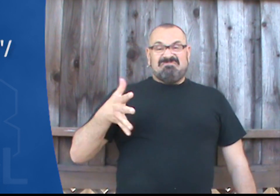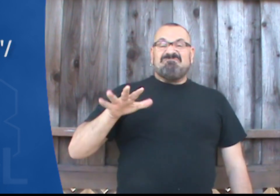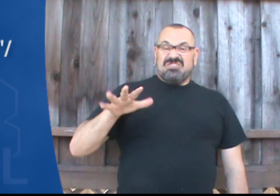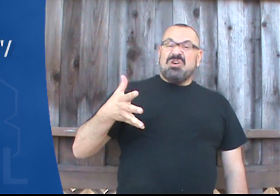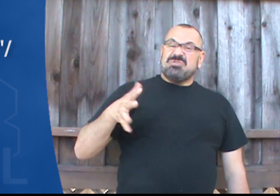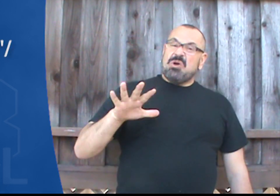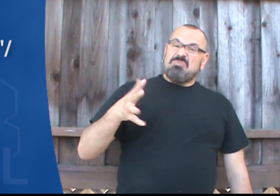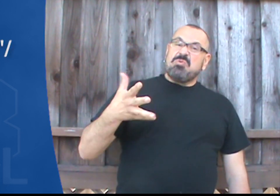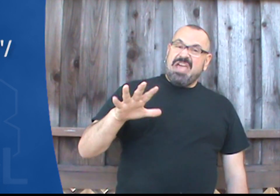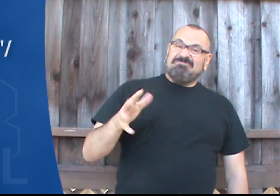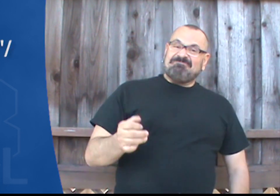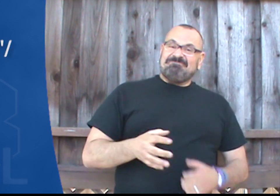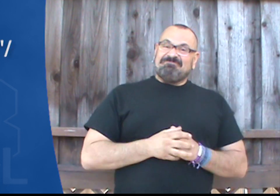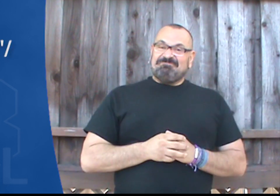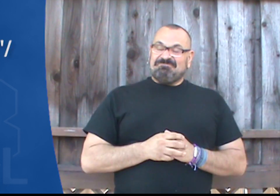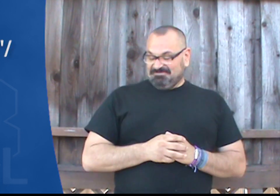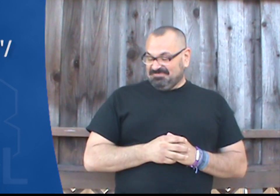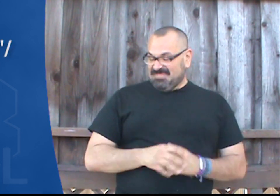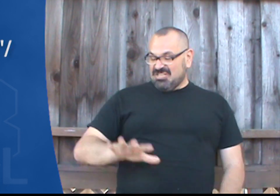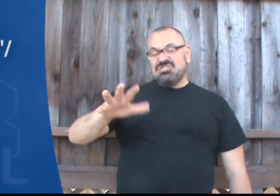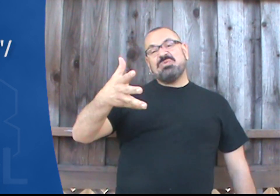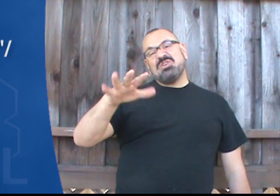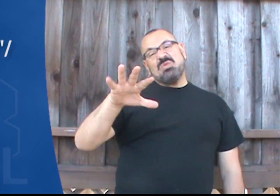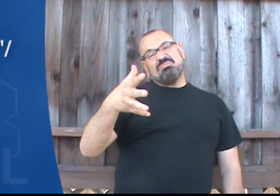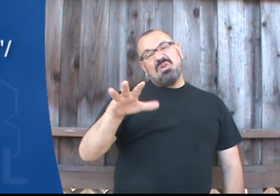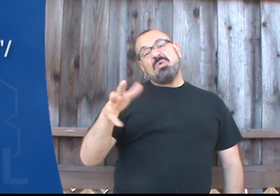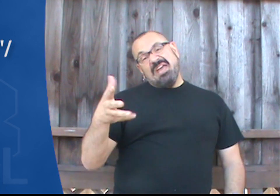So-so. Okay. So-so. Okay. Okay.